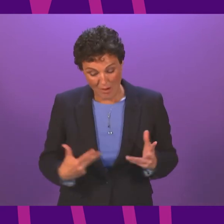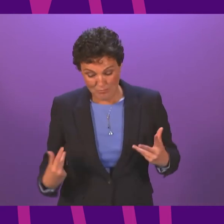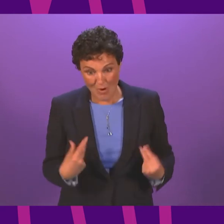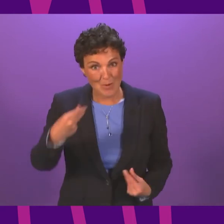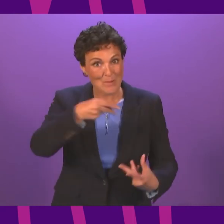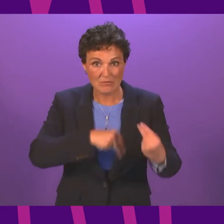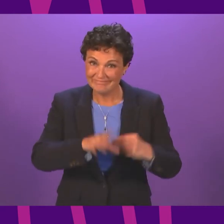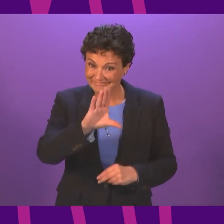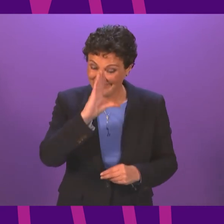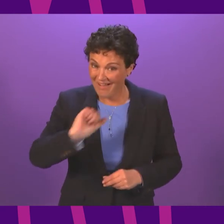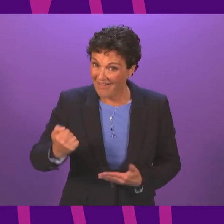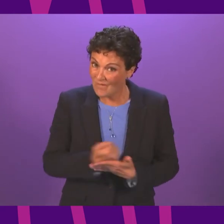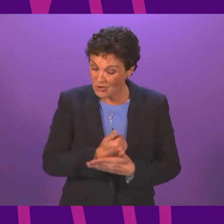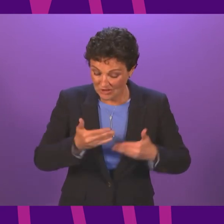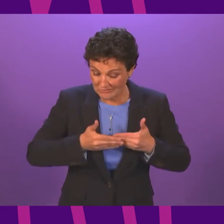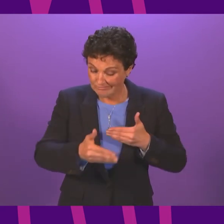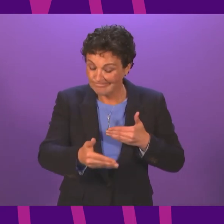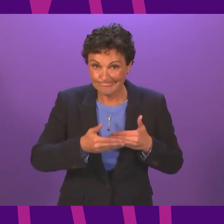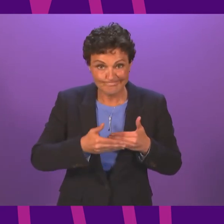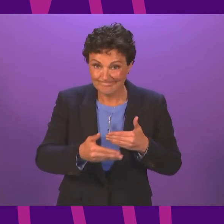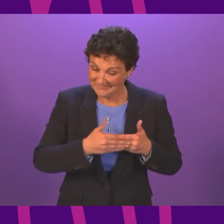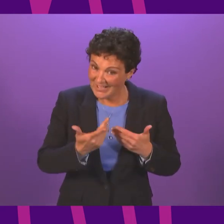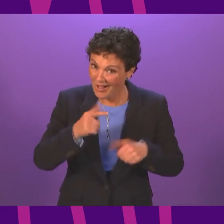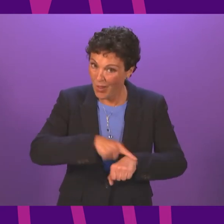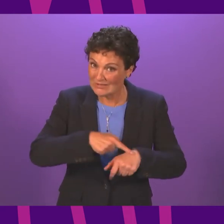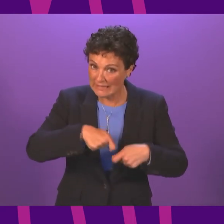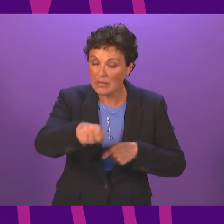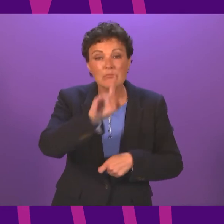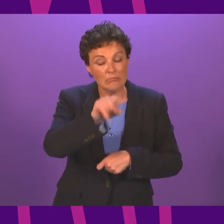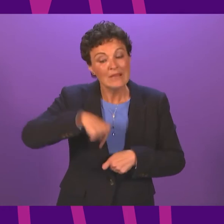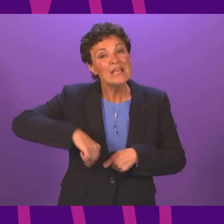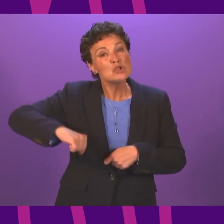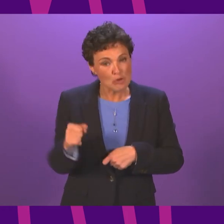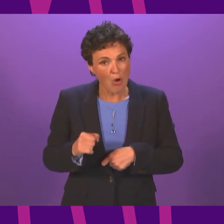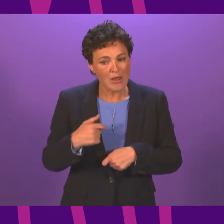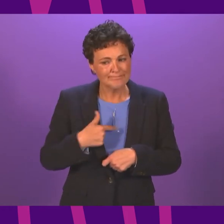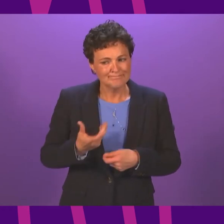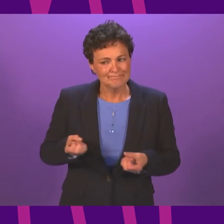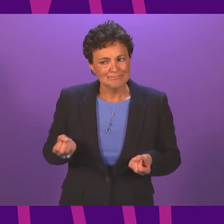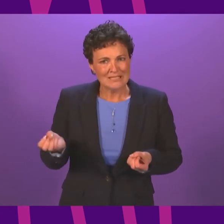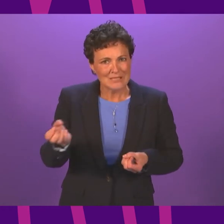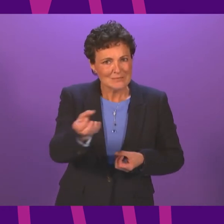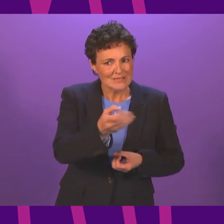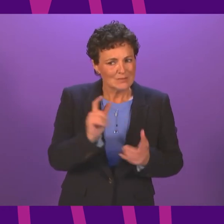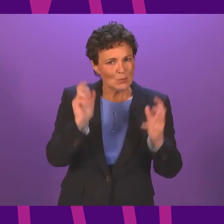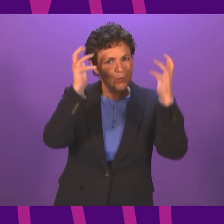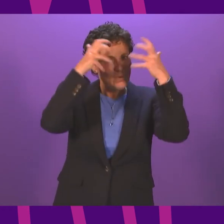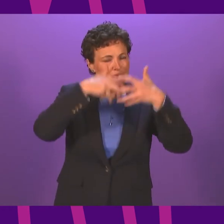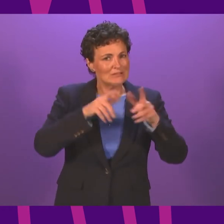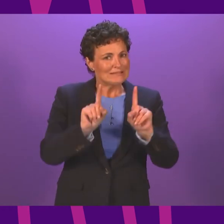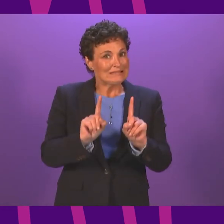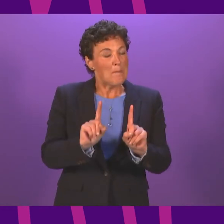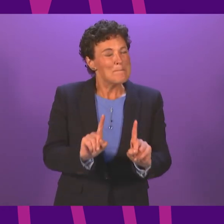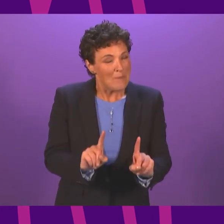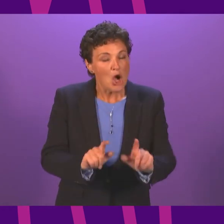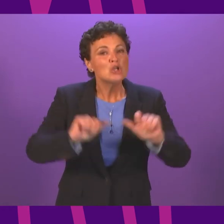some way from that. However, here in Scotland, while transmission is causing concern at the moment, vaccination is giving us